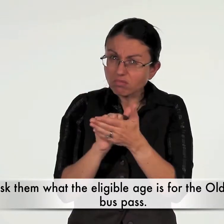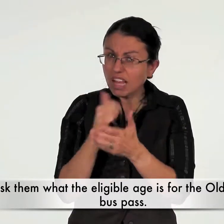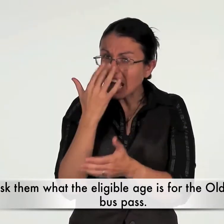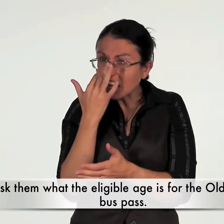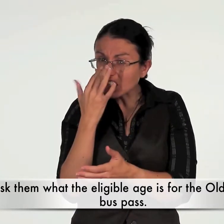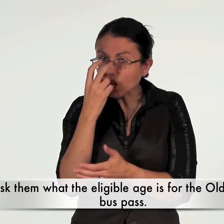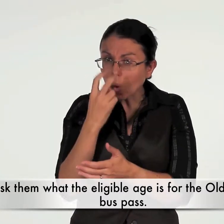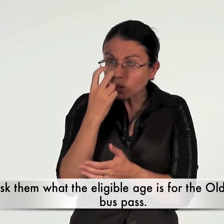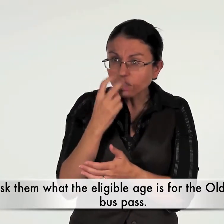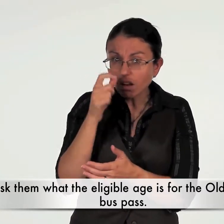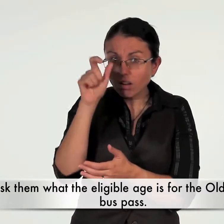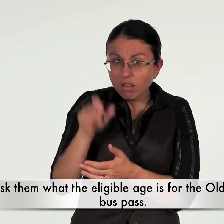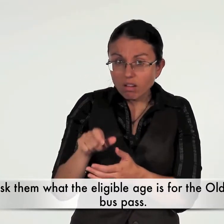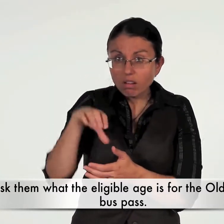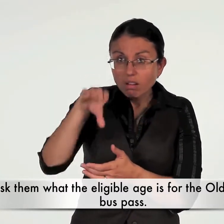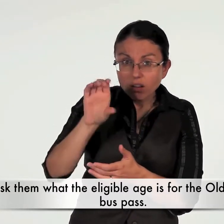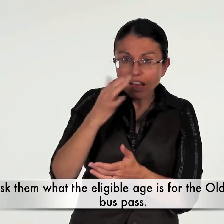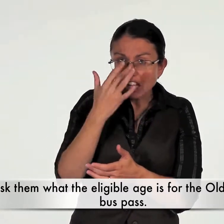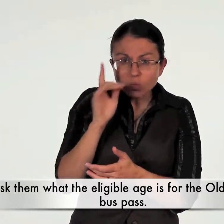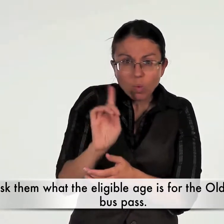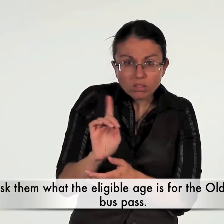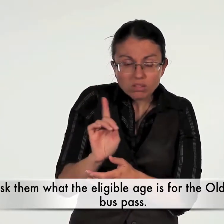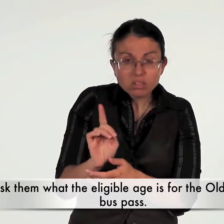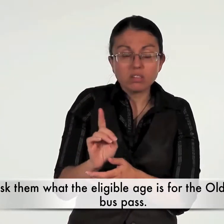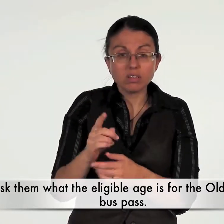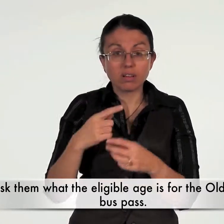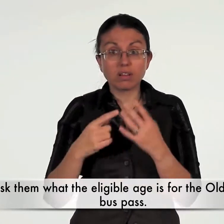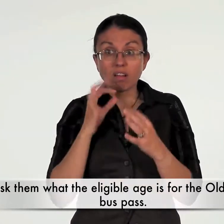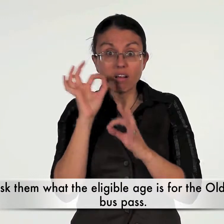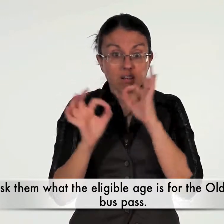and ask them what the eligible age is for the older person's bus pass